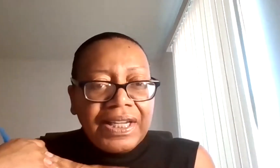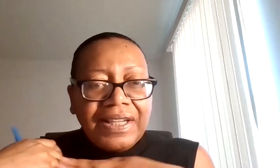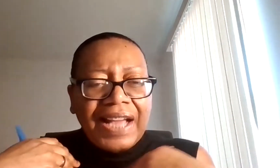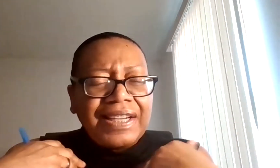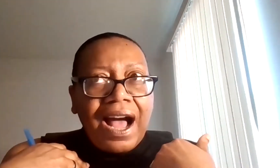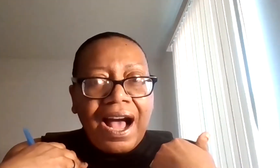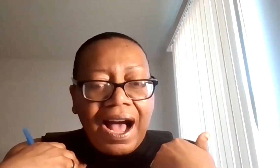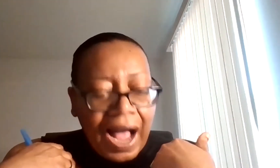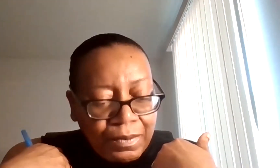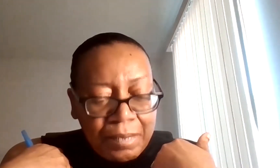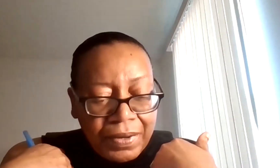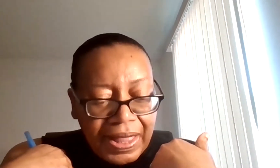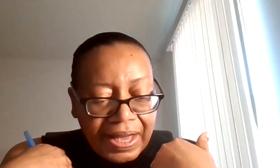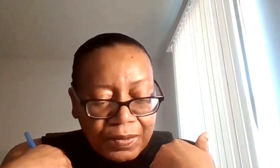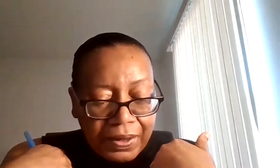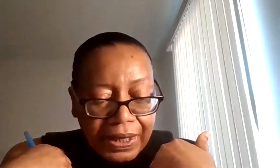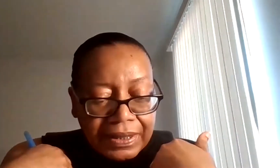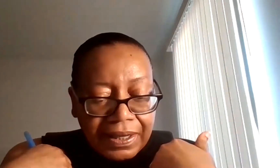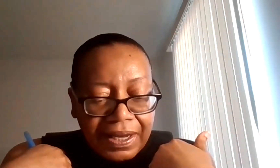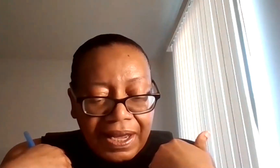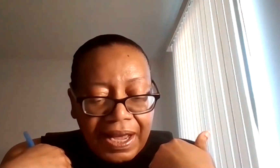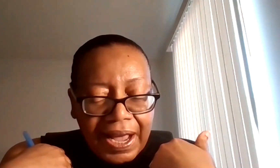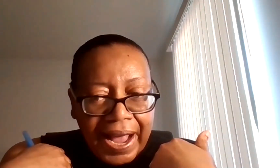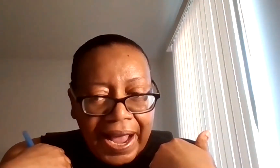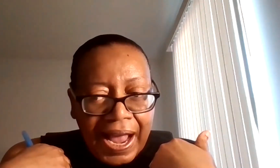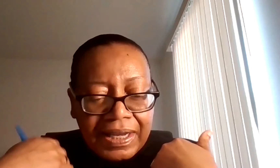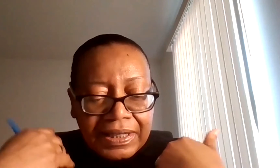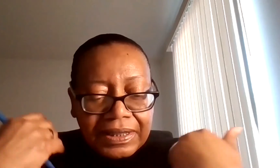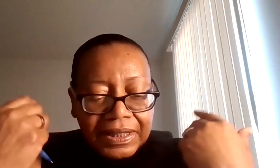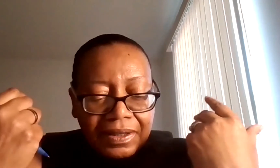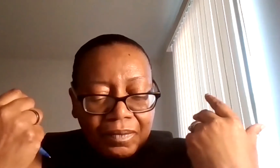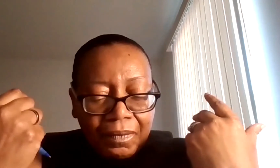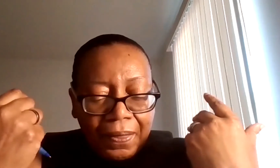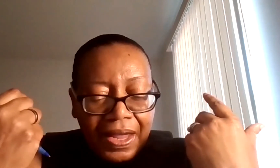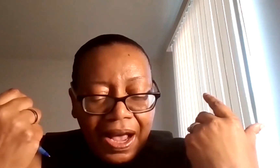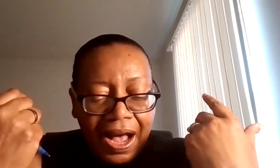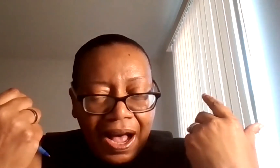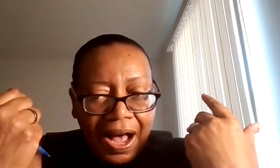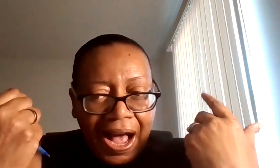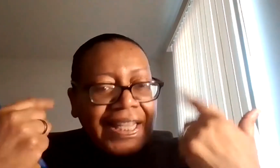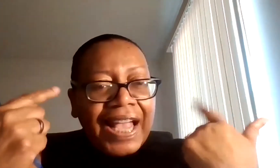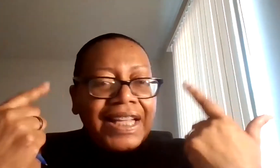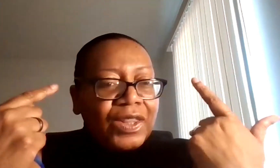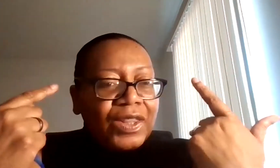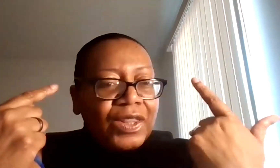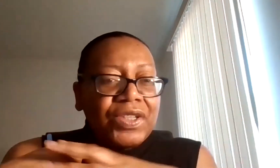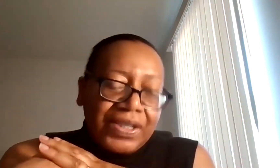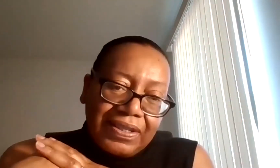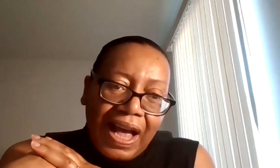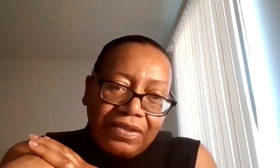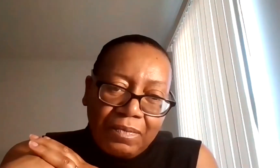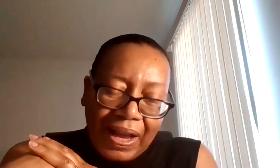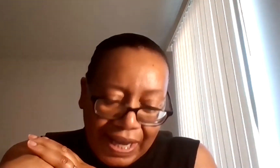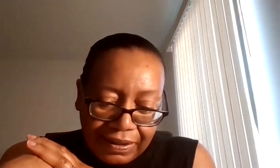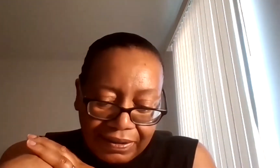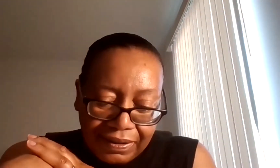vulnerability. And I remember that experience and I can't get images